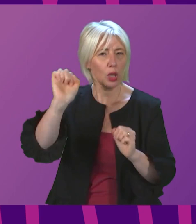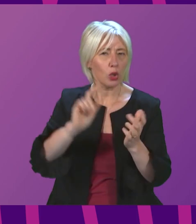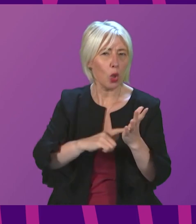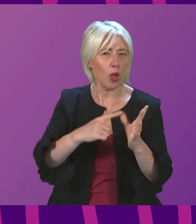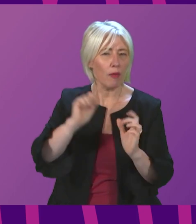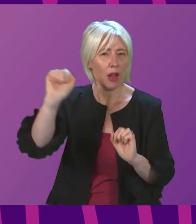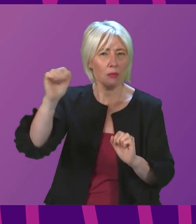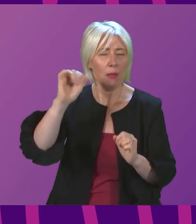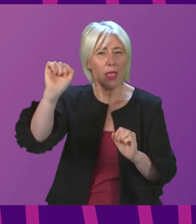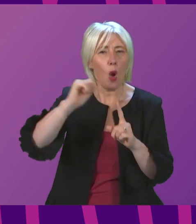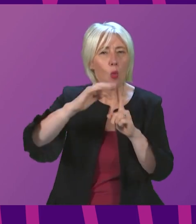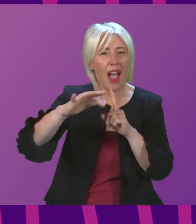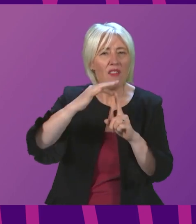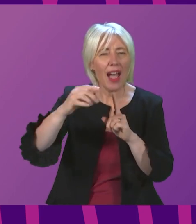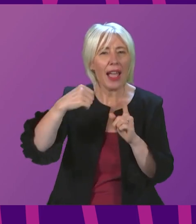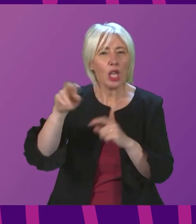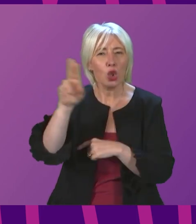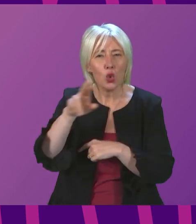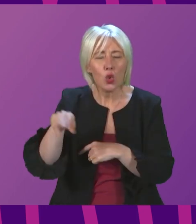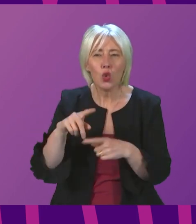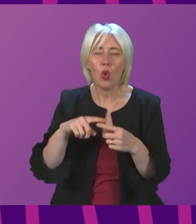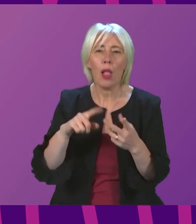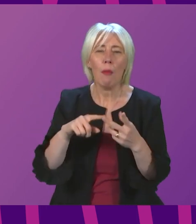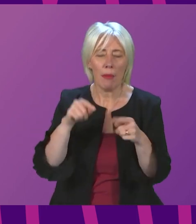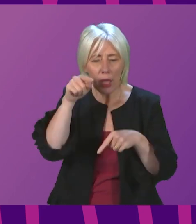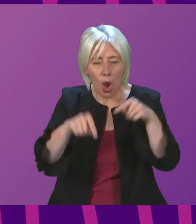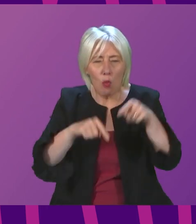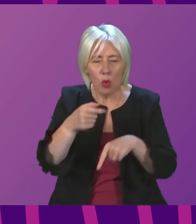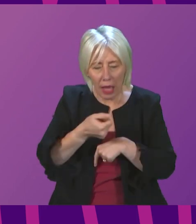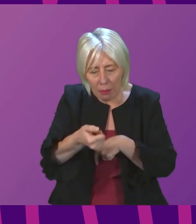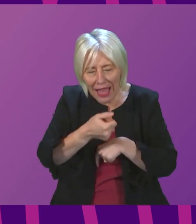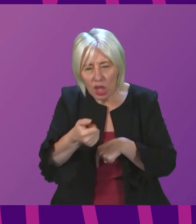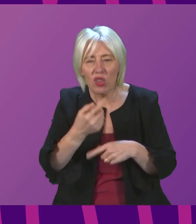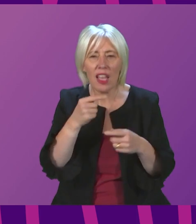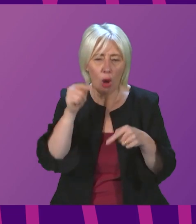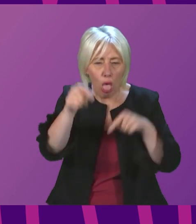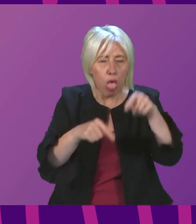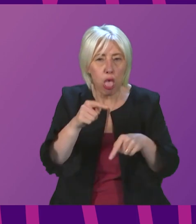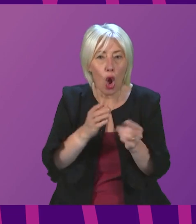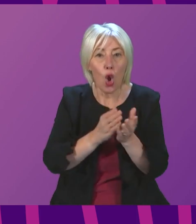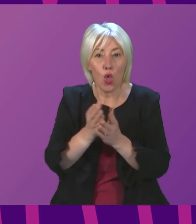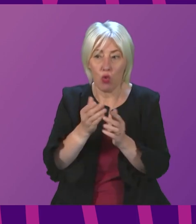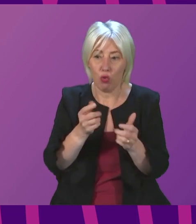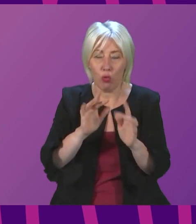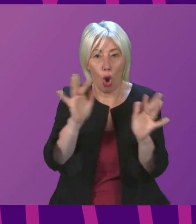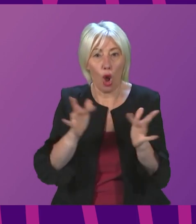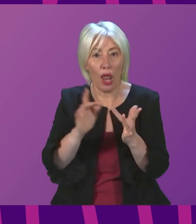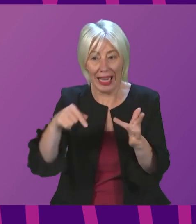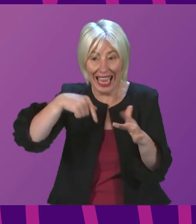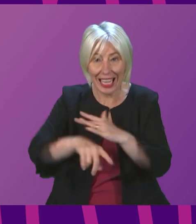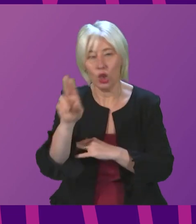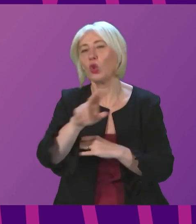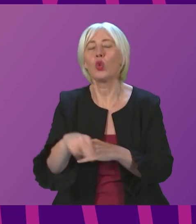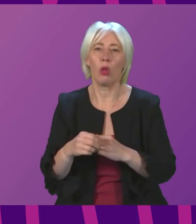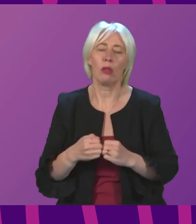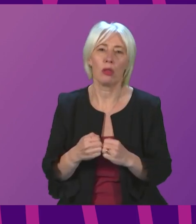Wi-Fi in the schools these bullying, messages and assaults are taking place? I would expect local